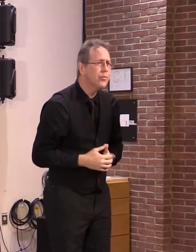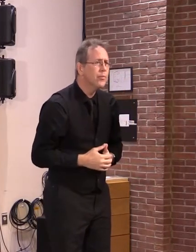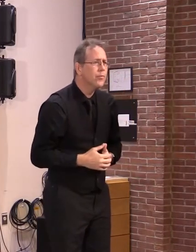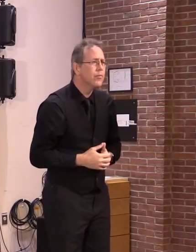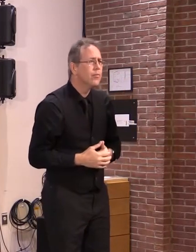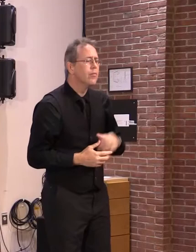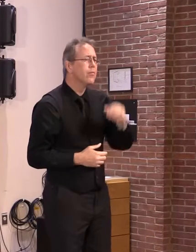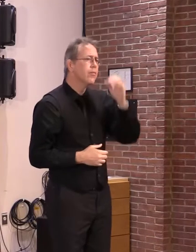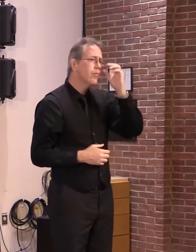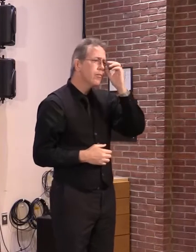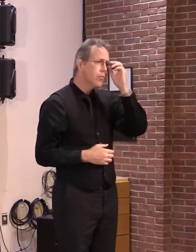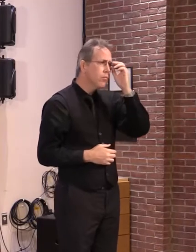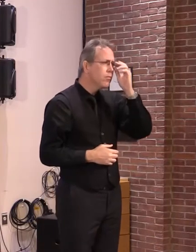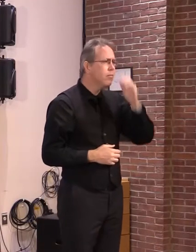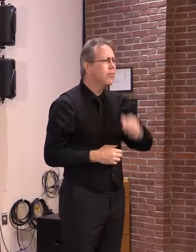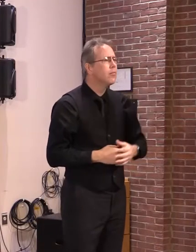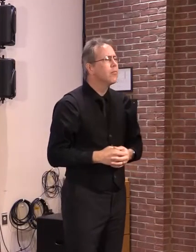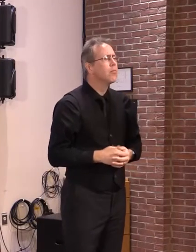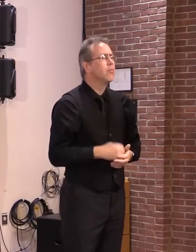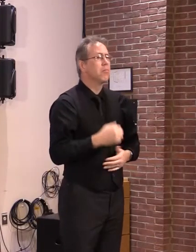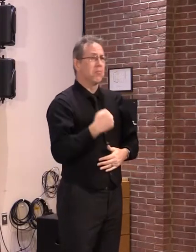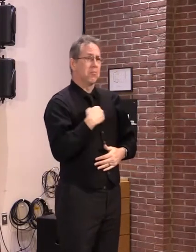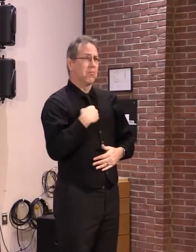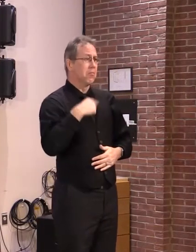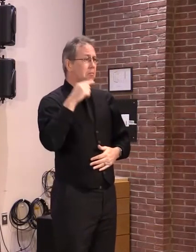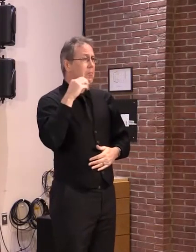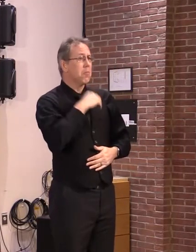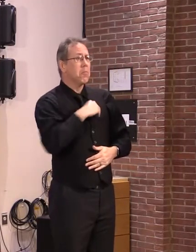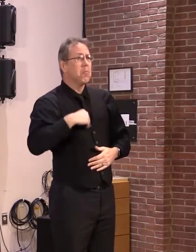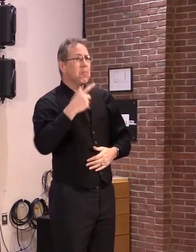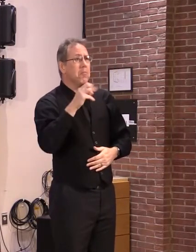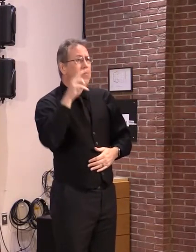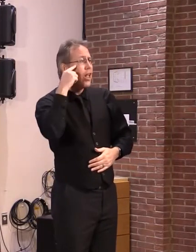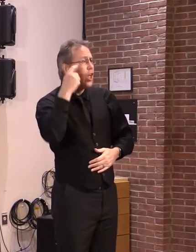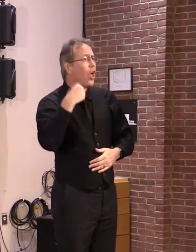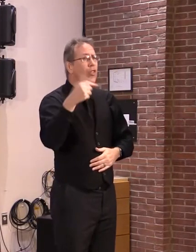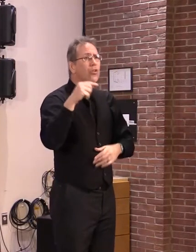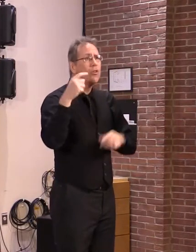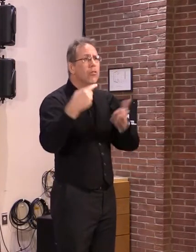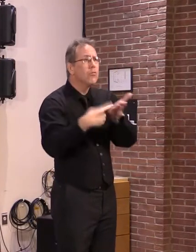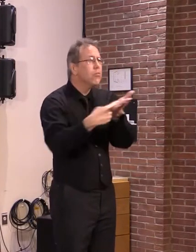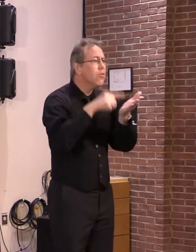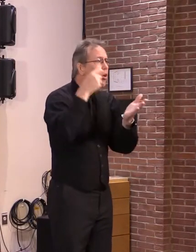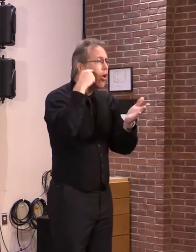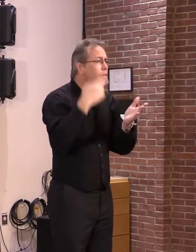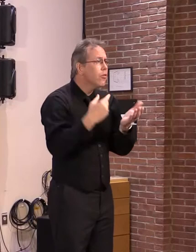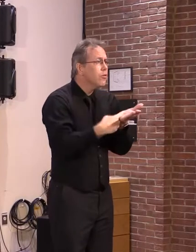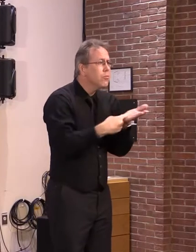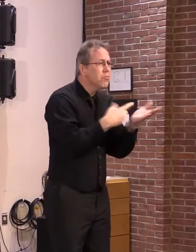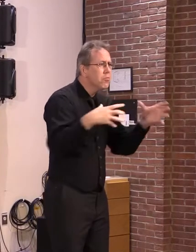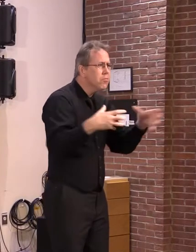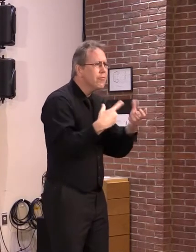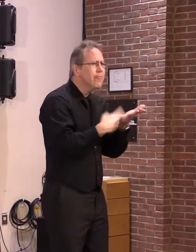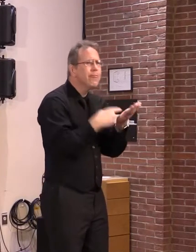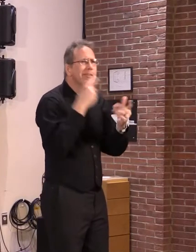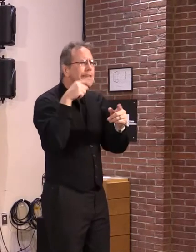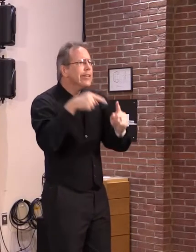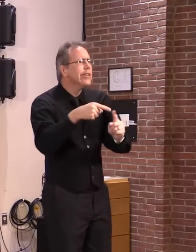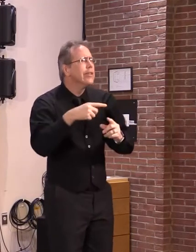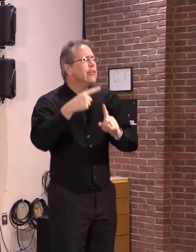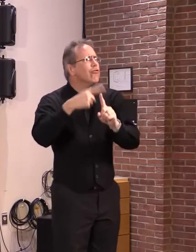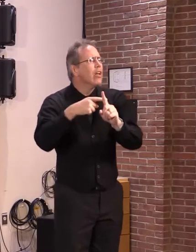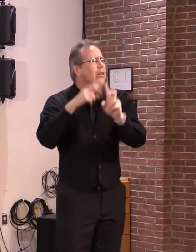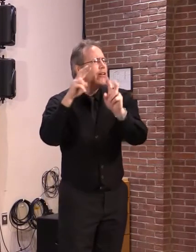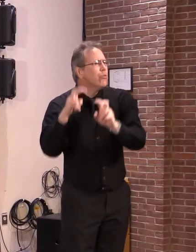mayors from around the state, we are confronted with this challenge every day right now. Rents and home prices are skyrocketing